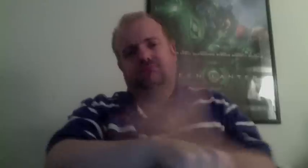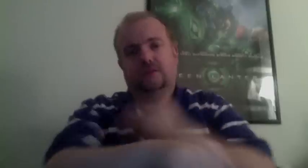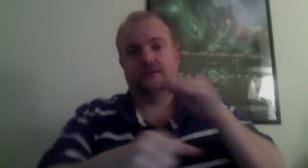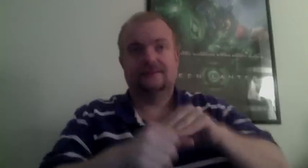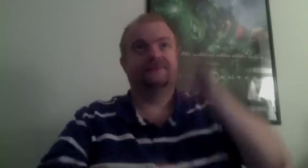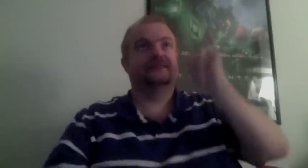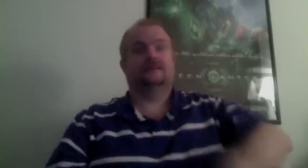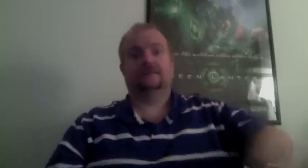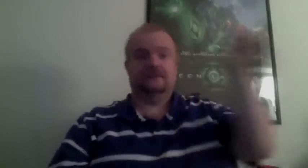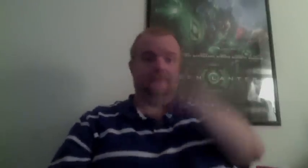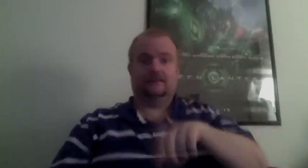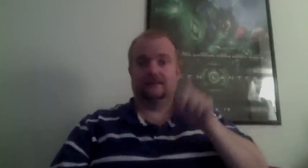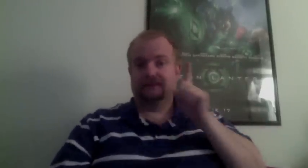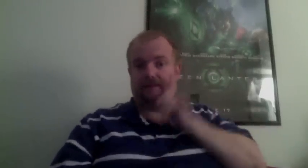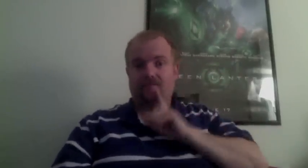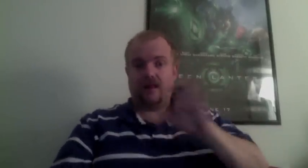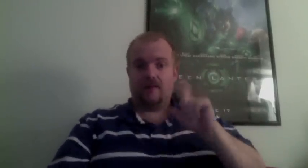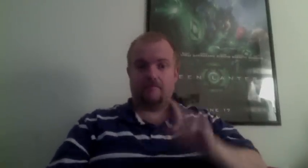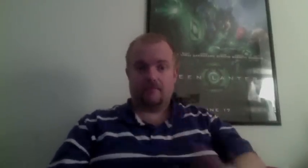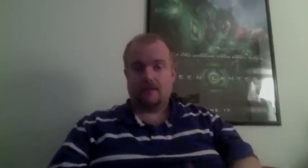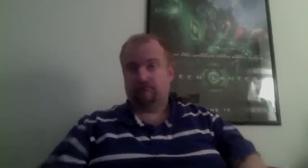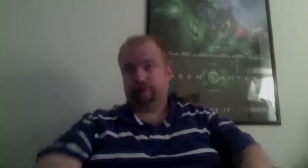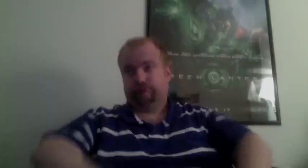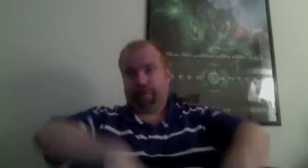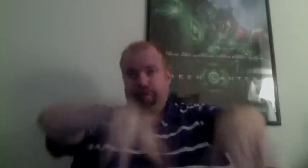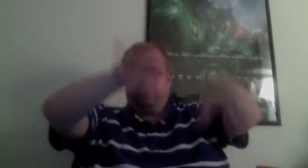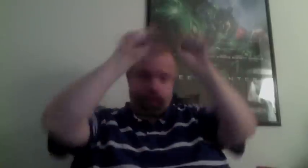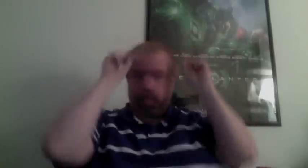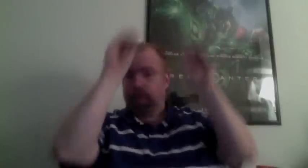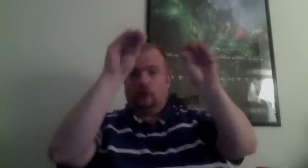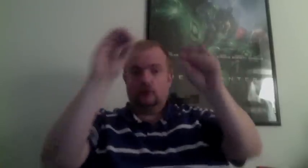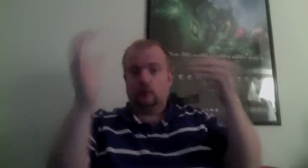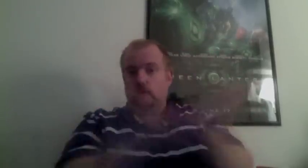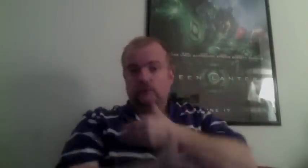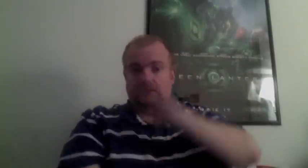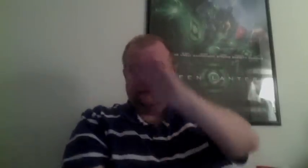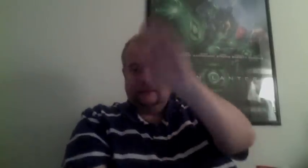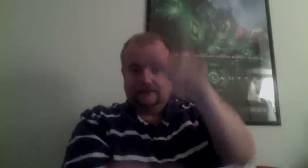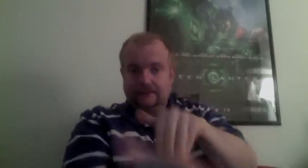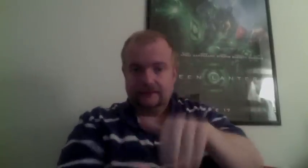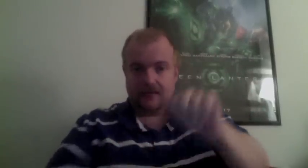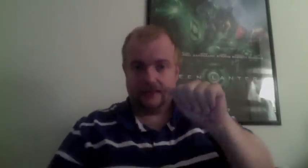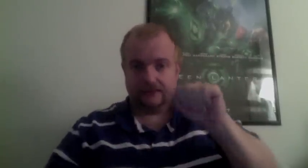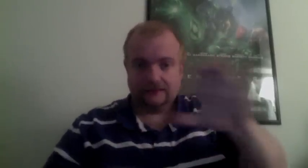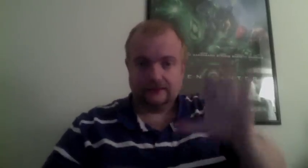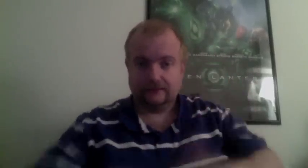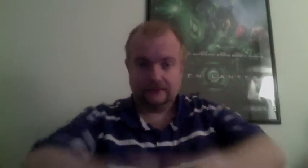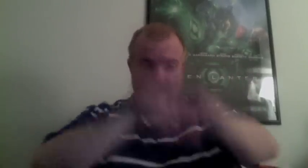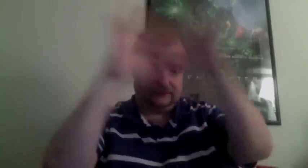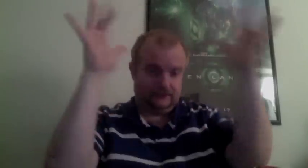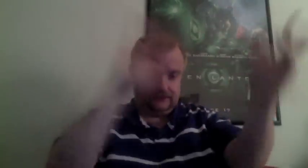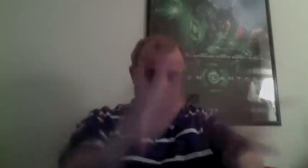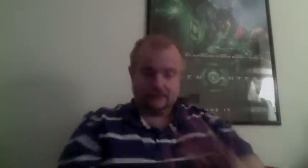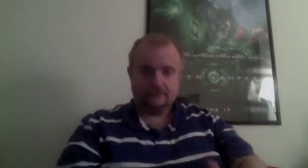We don't need a 10,000 12,000-foot runway. The F-35, with its short takeoff and vertical landing capability,